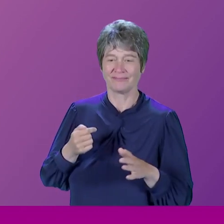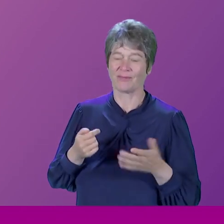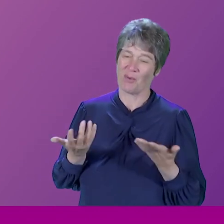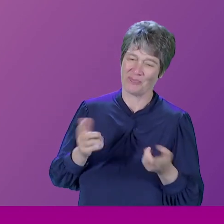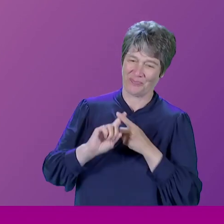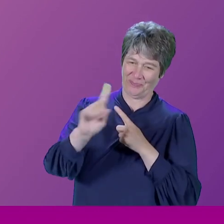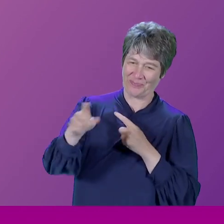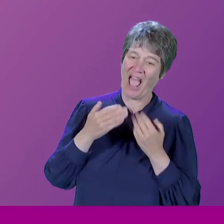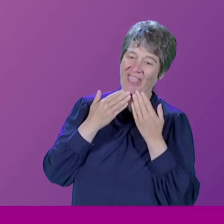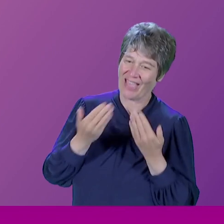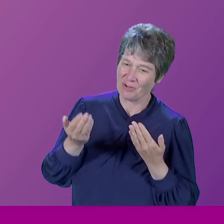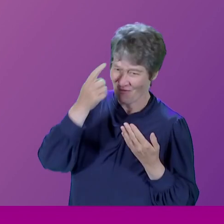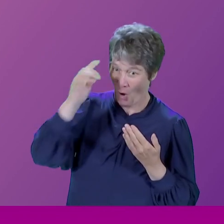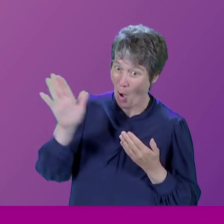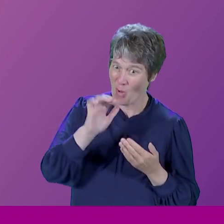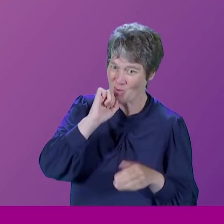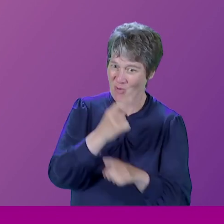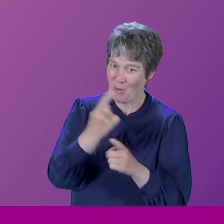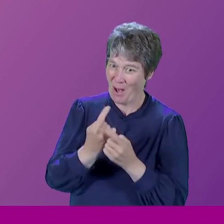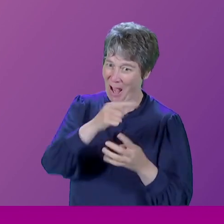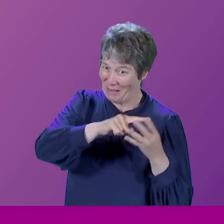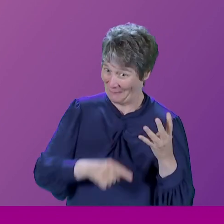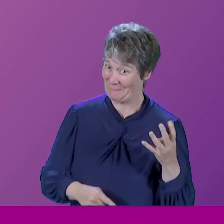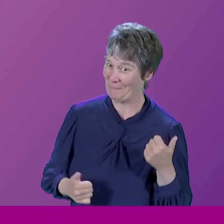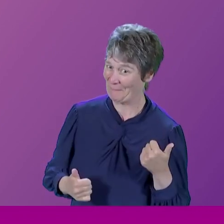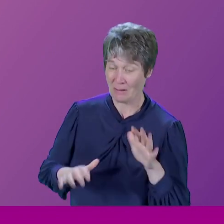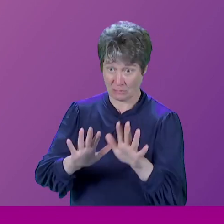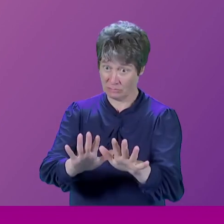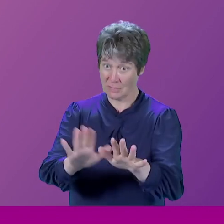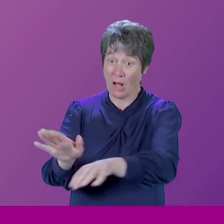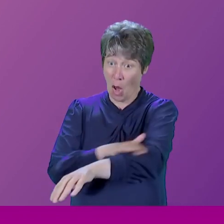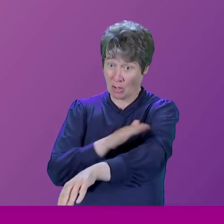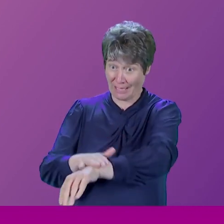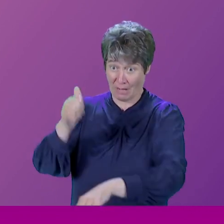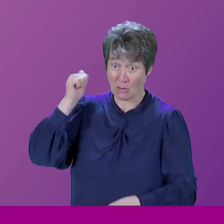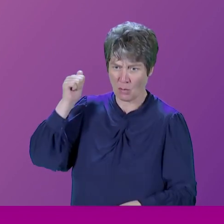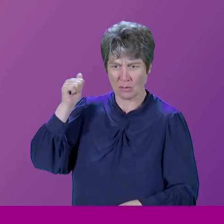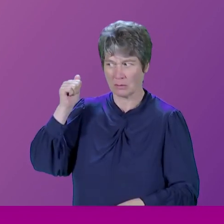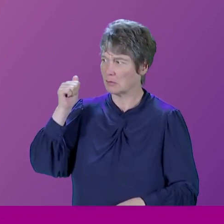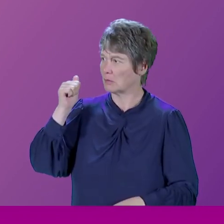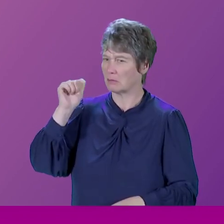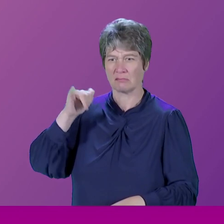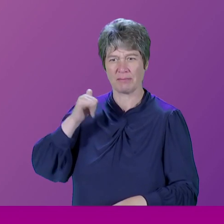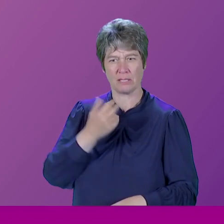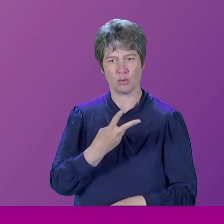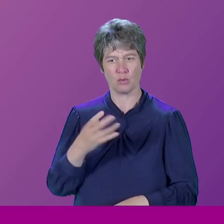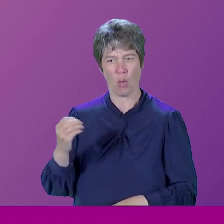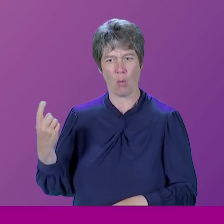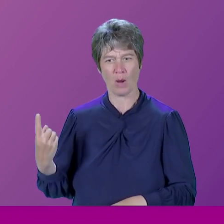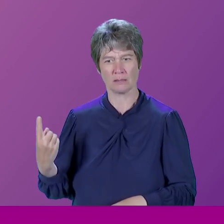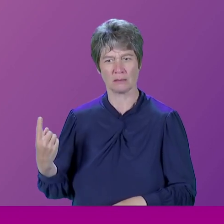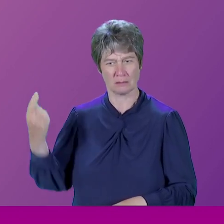Let me see when that was. A long time ago. I think about 2001 maybe, something like that.